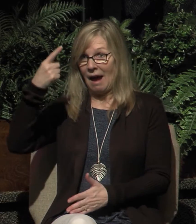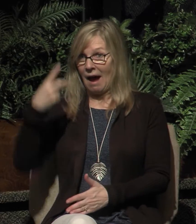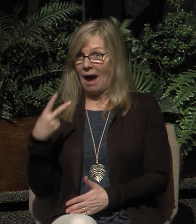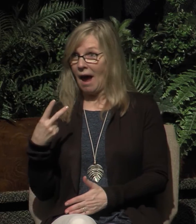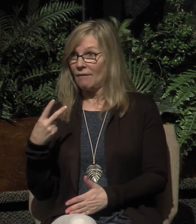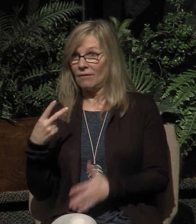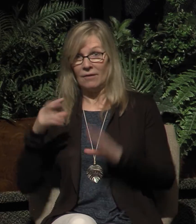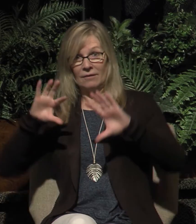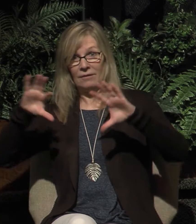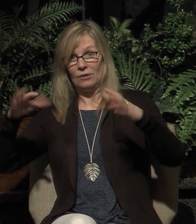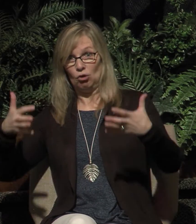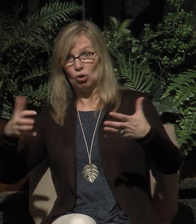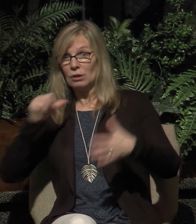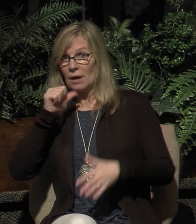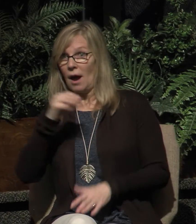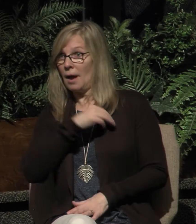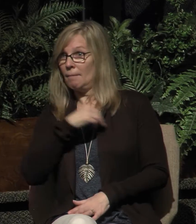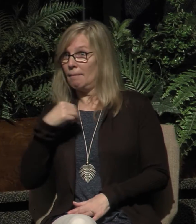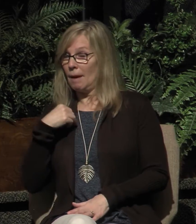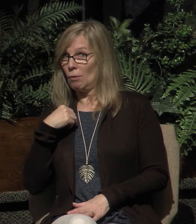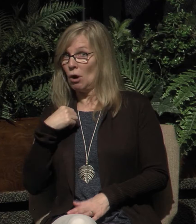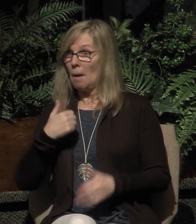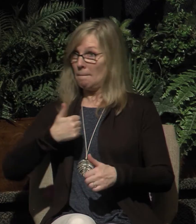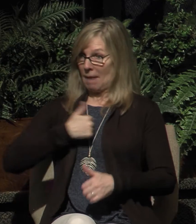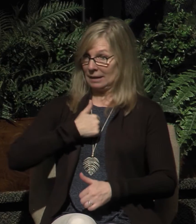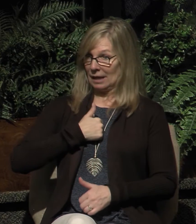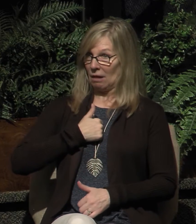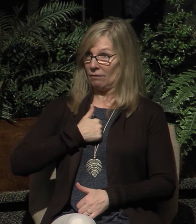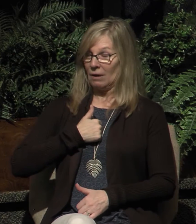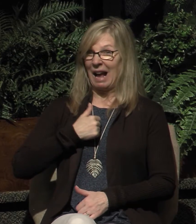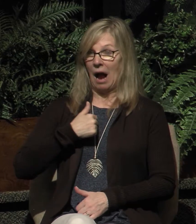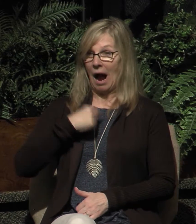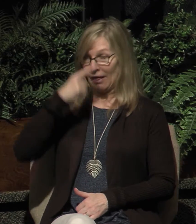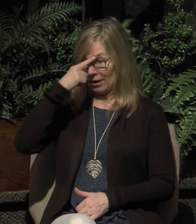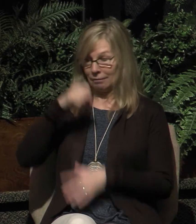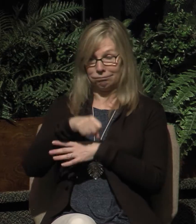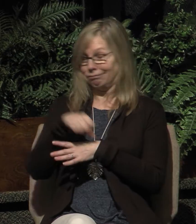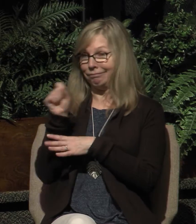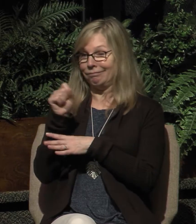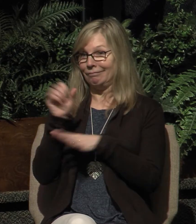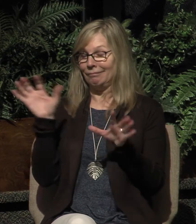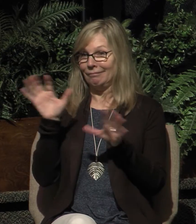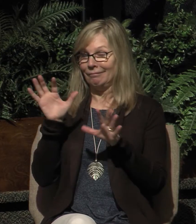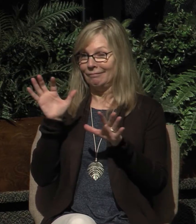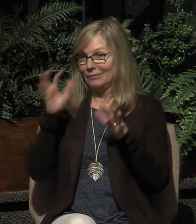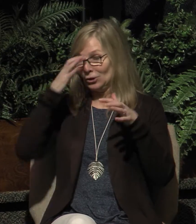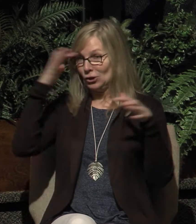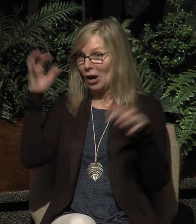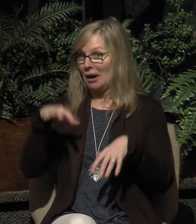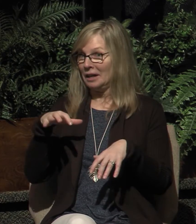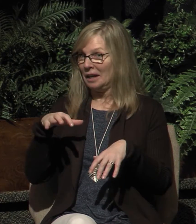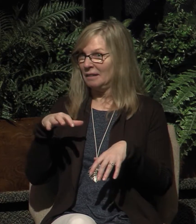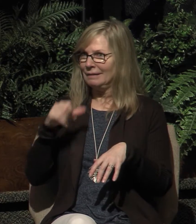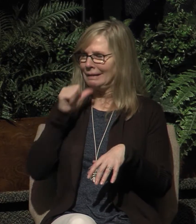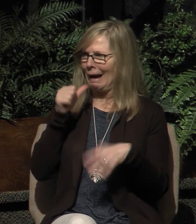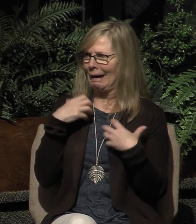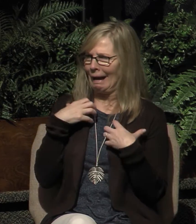congregation being non-members, I find it alarming and, frankly, an unhealthy church situation and one that I feel